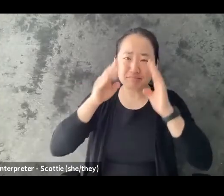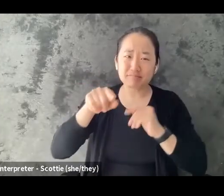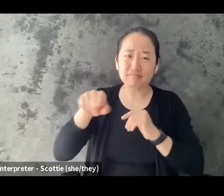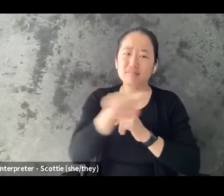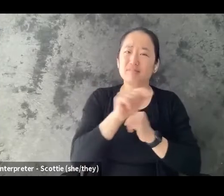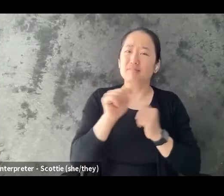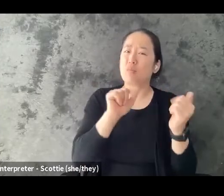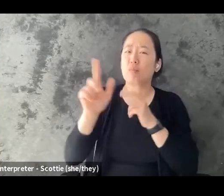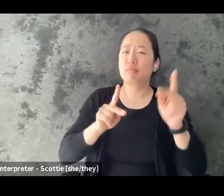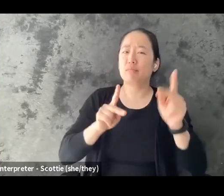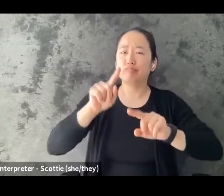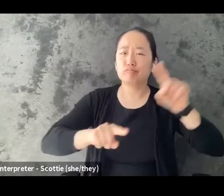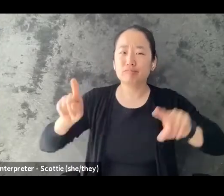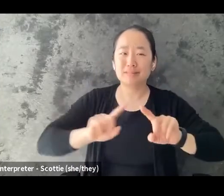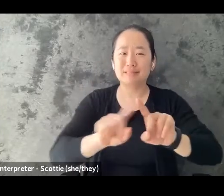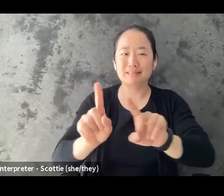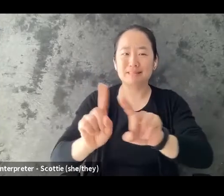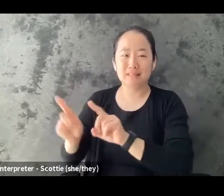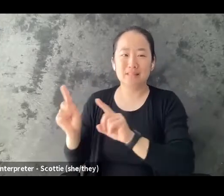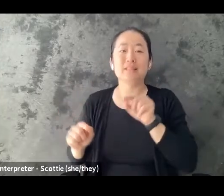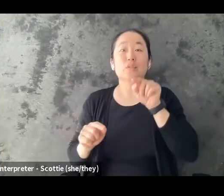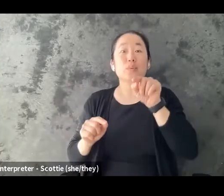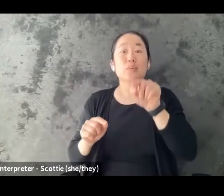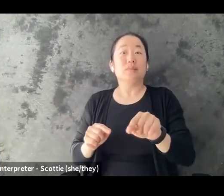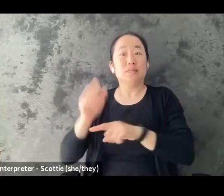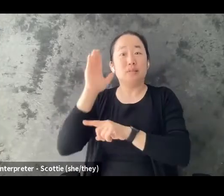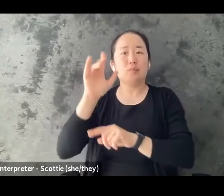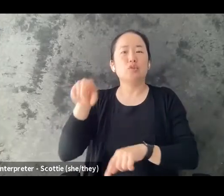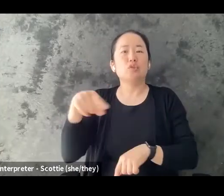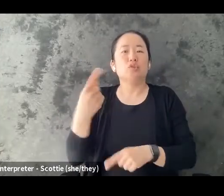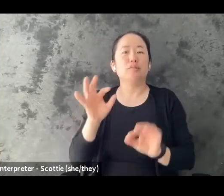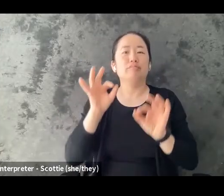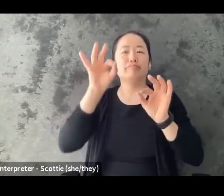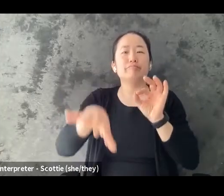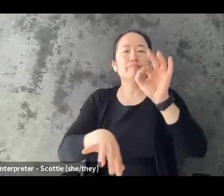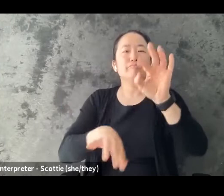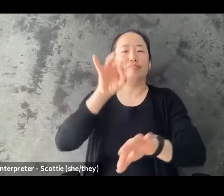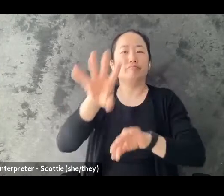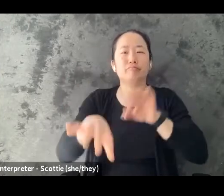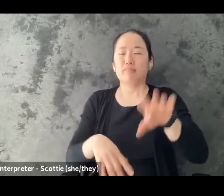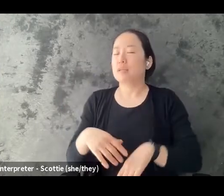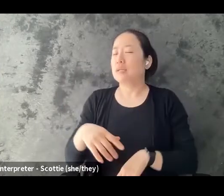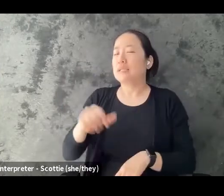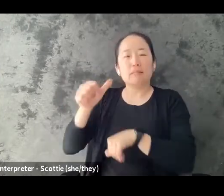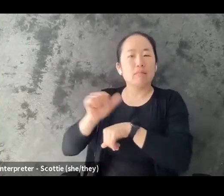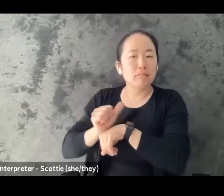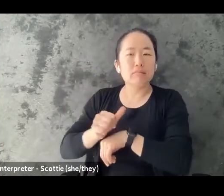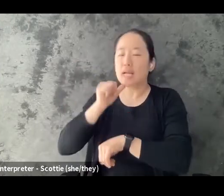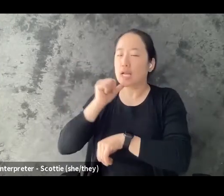everything in this webinar is definitely an offering. And it is not the only way to think about things or to approach